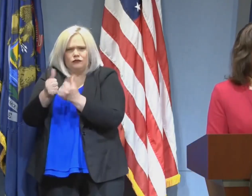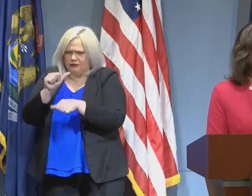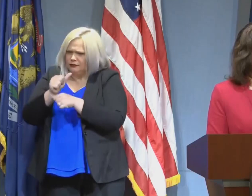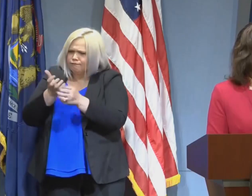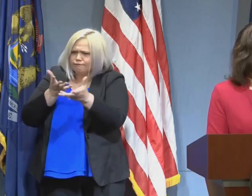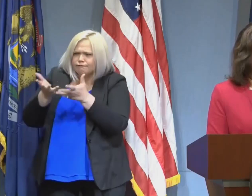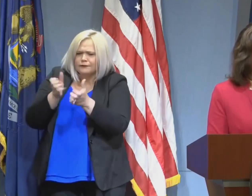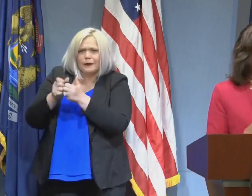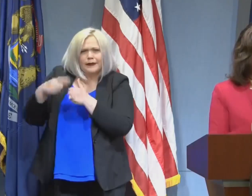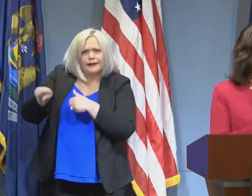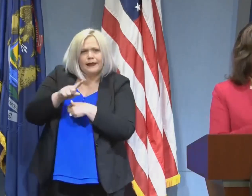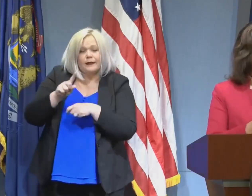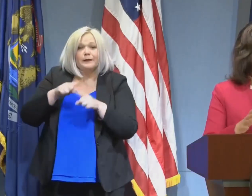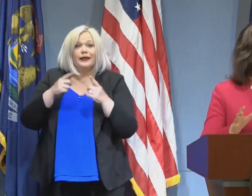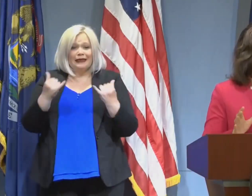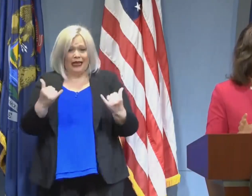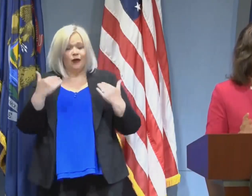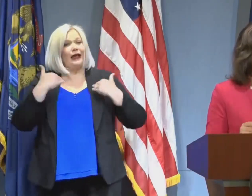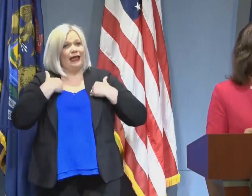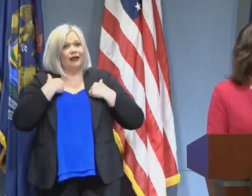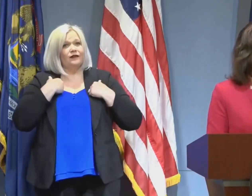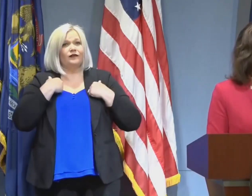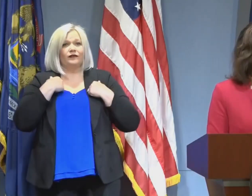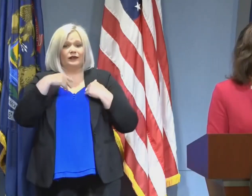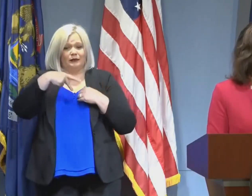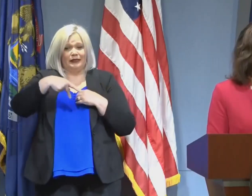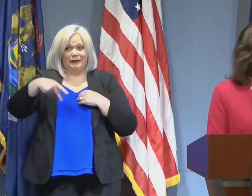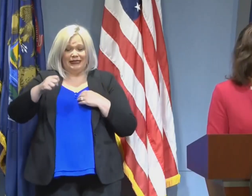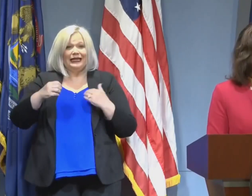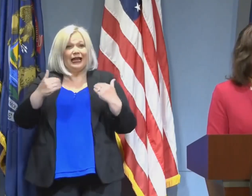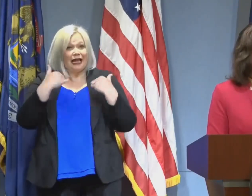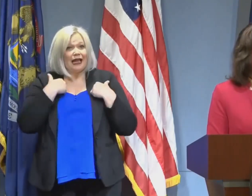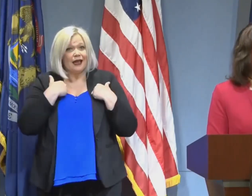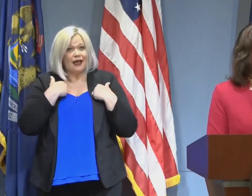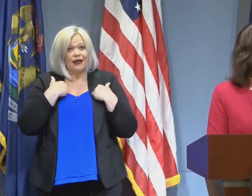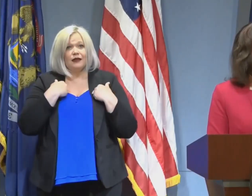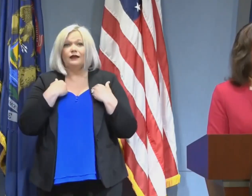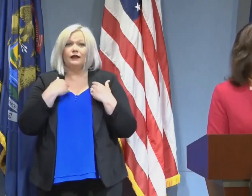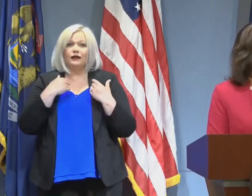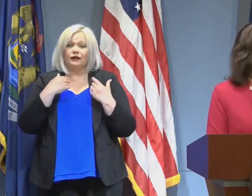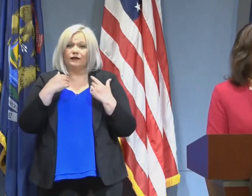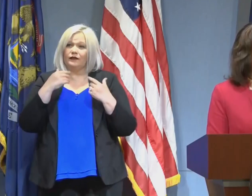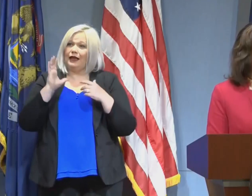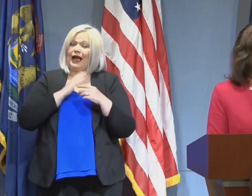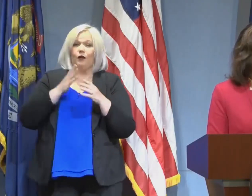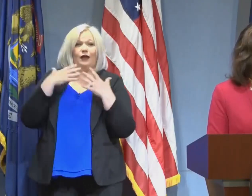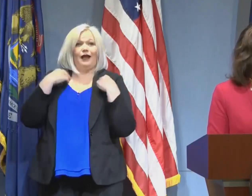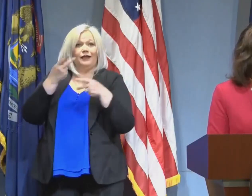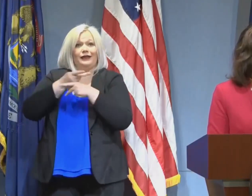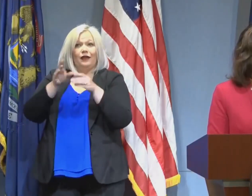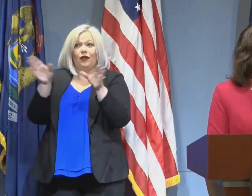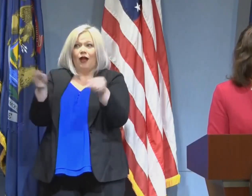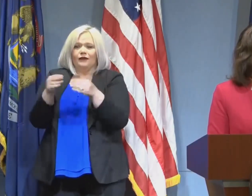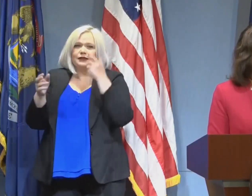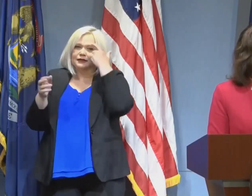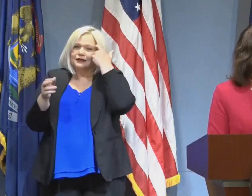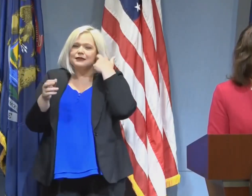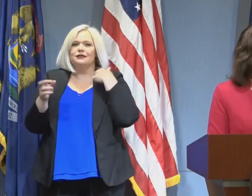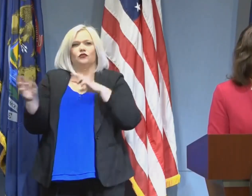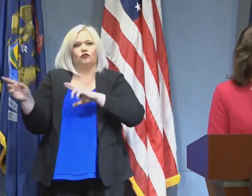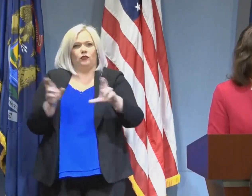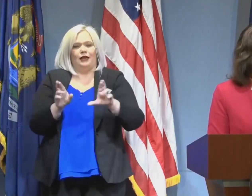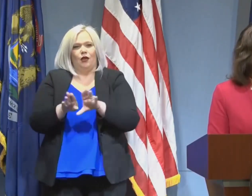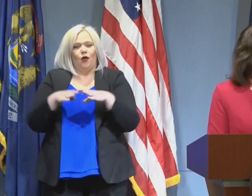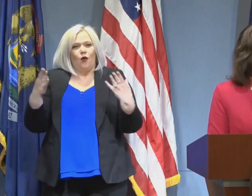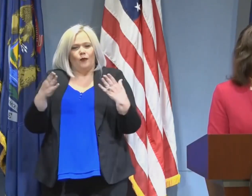additional PPE and the time to implement strategies in our offices, our health care offices, we believe that